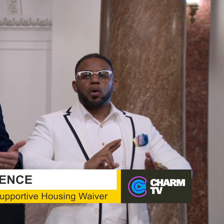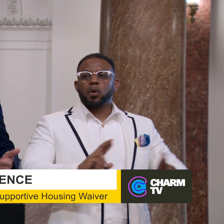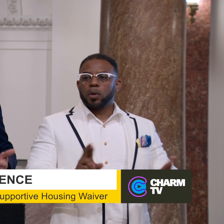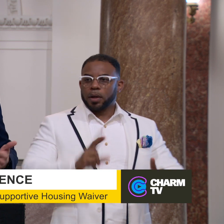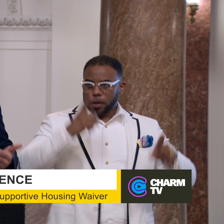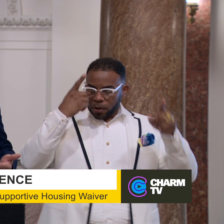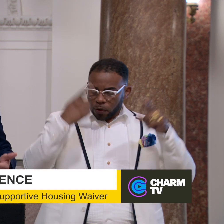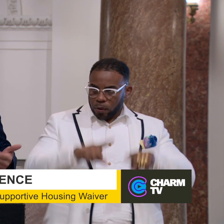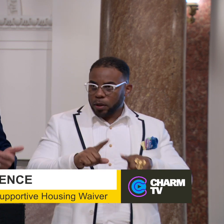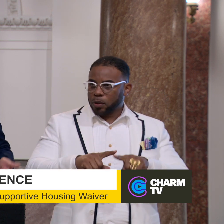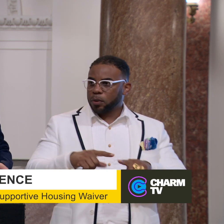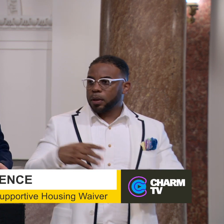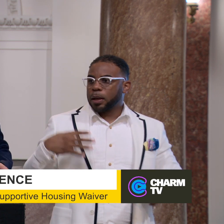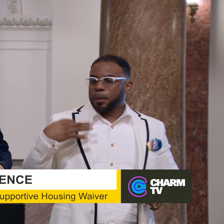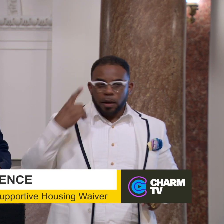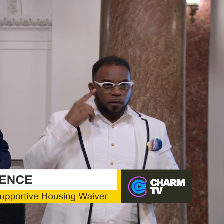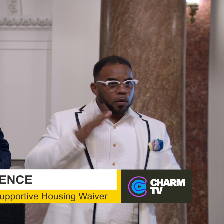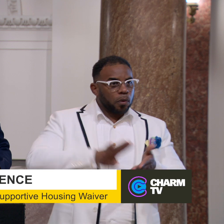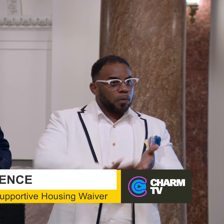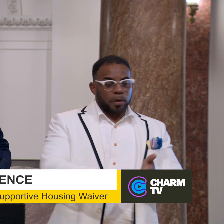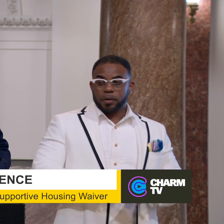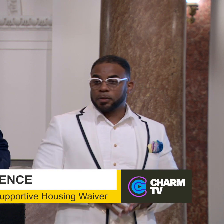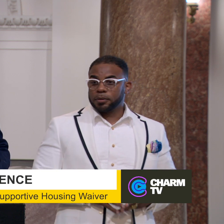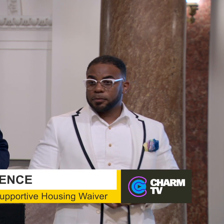agreed to apply for the waiver.